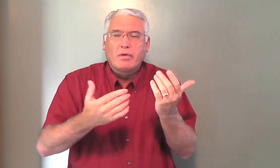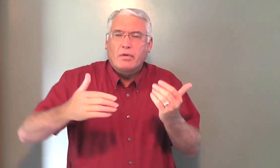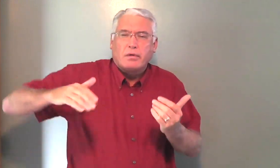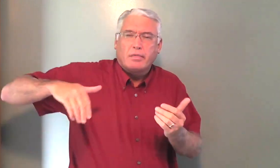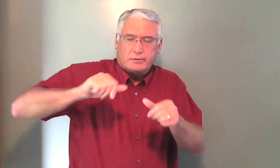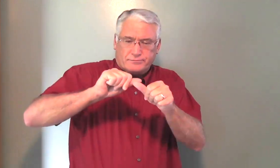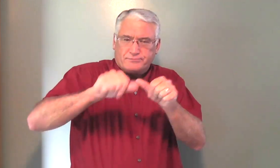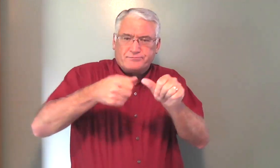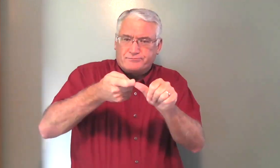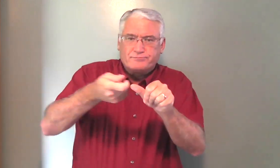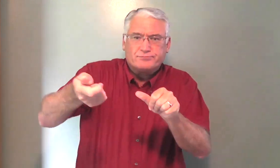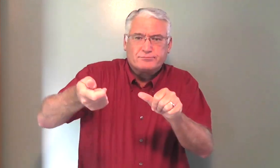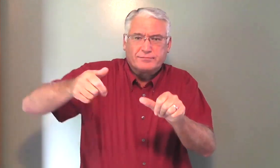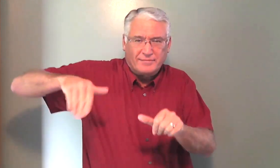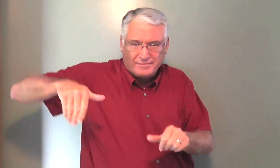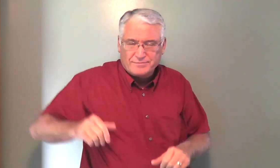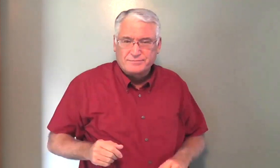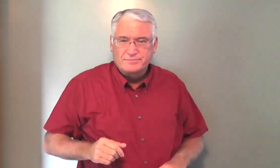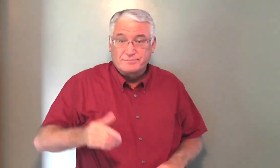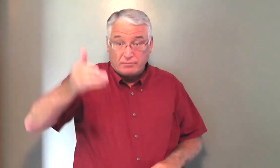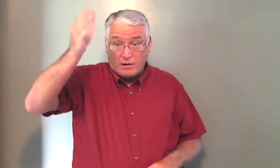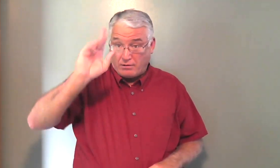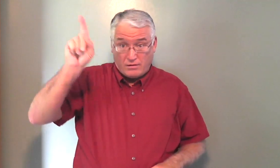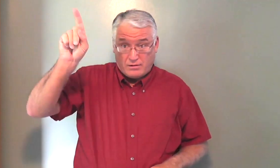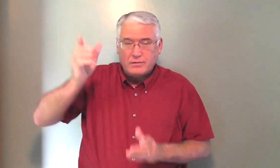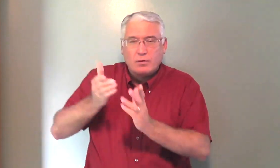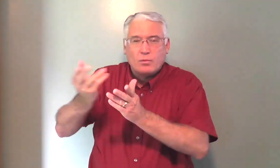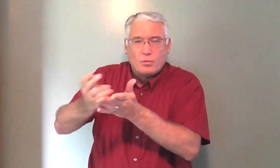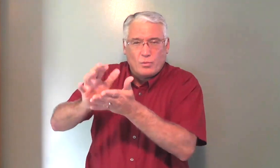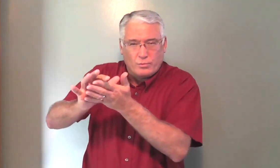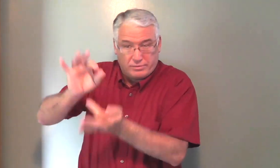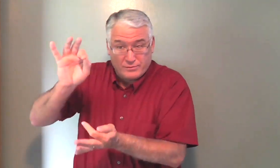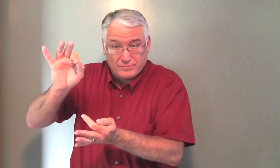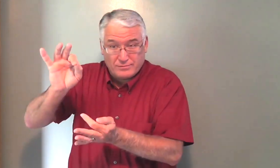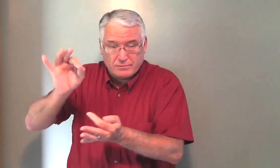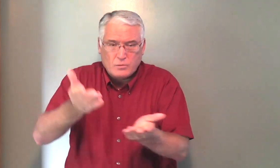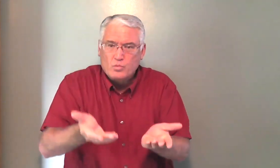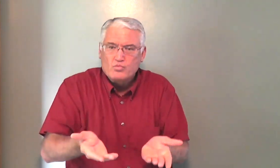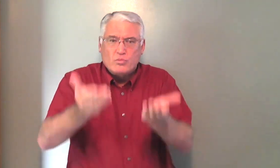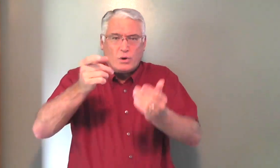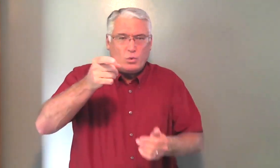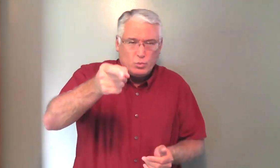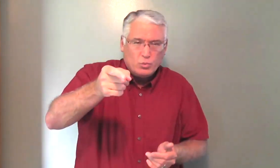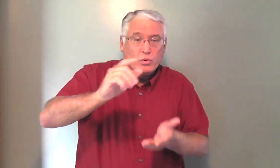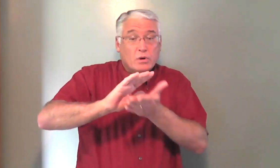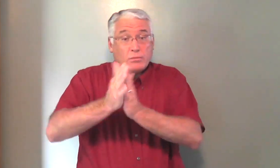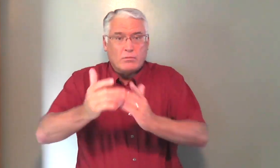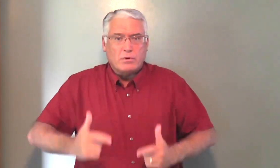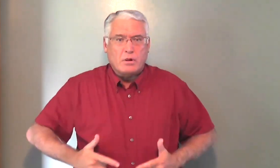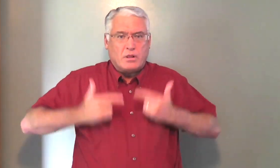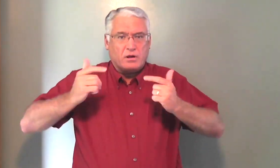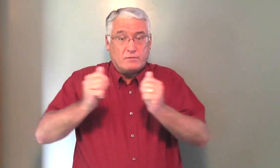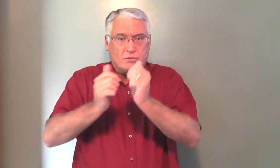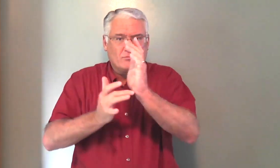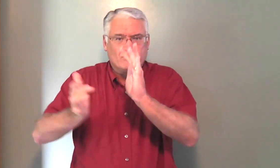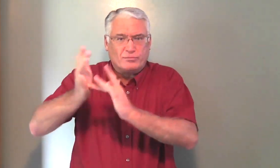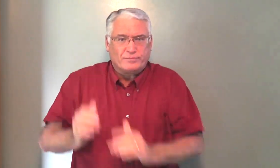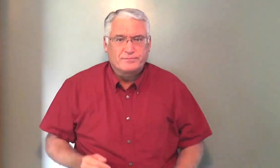the flesh. It has not yet been circumcised. But God, through the Holy Spirit, He has raised you to be alive with